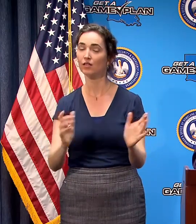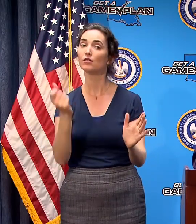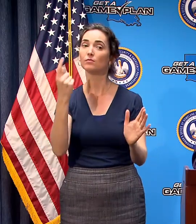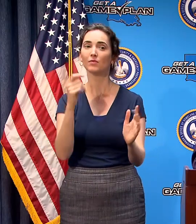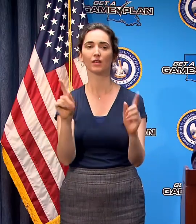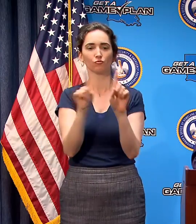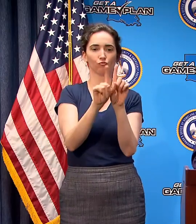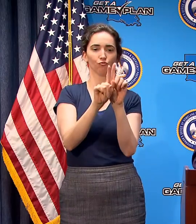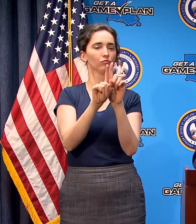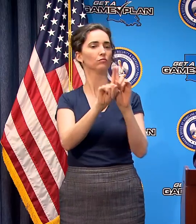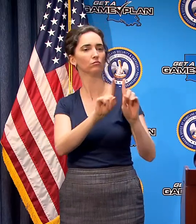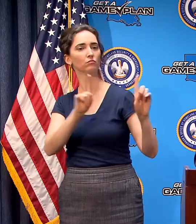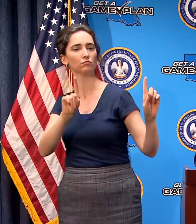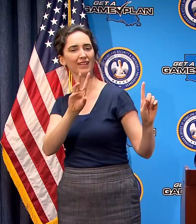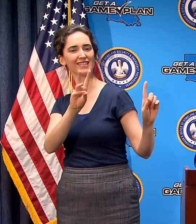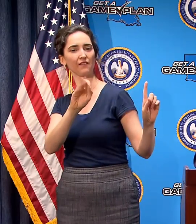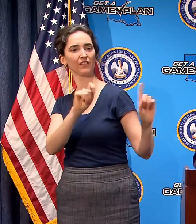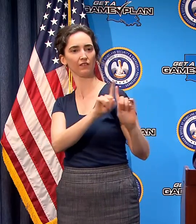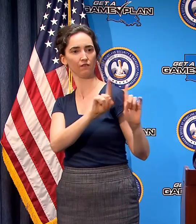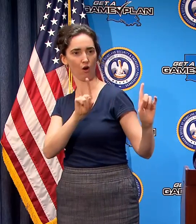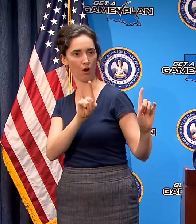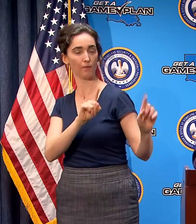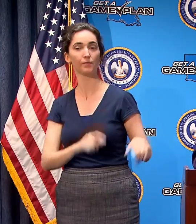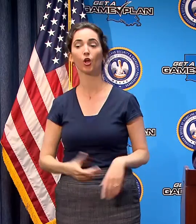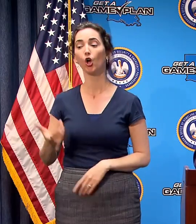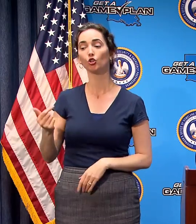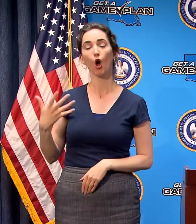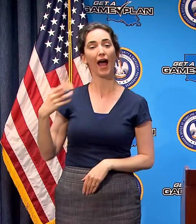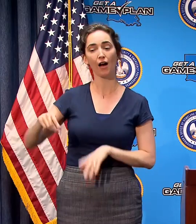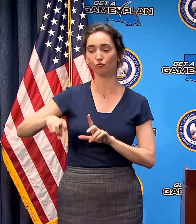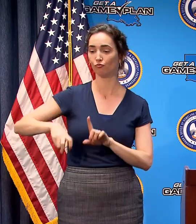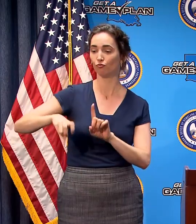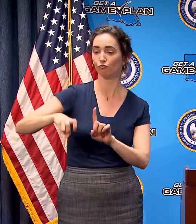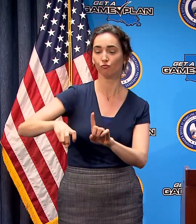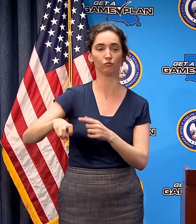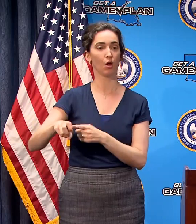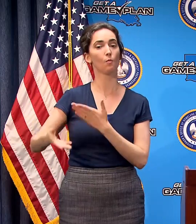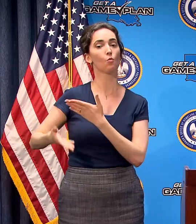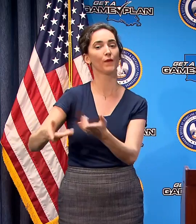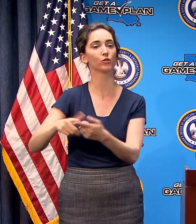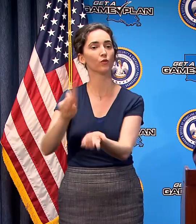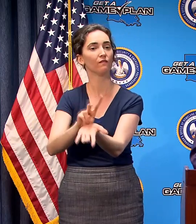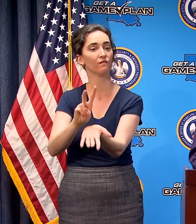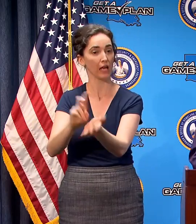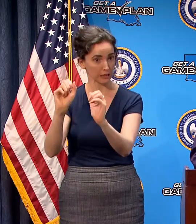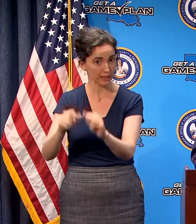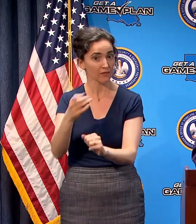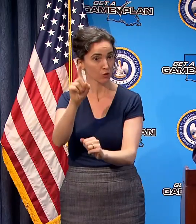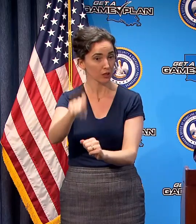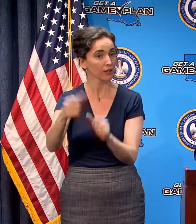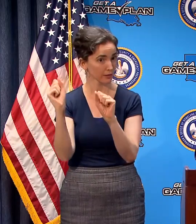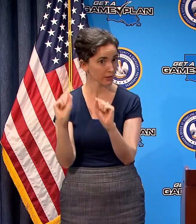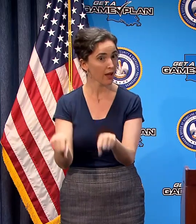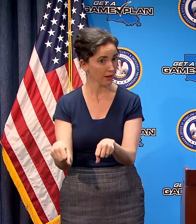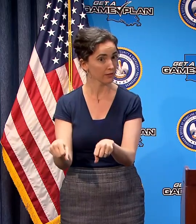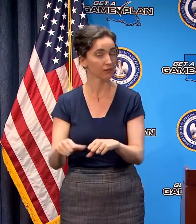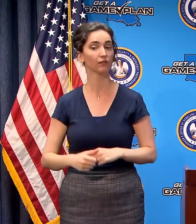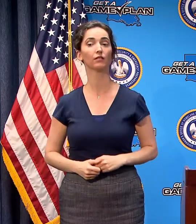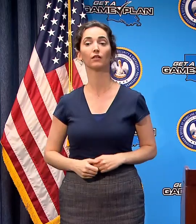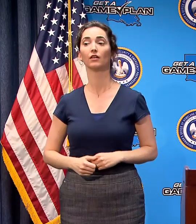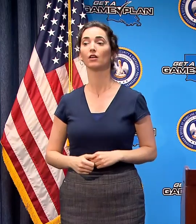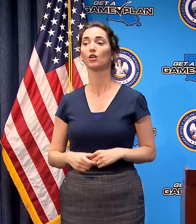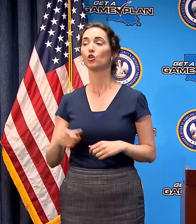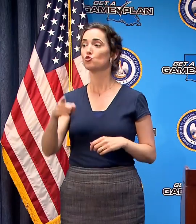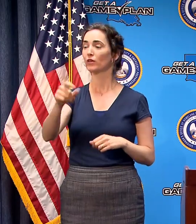six feet between you and others you can walk your pets you can take them to the veterinary clinic if necessary you can help